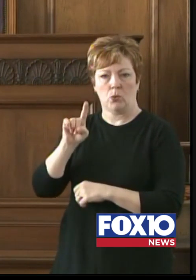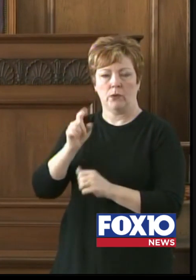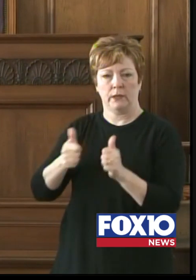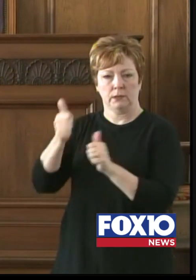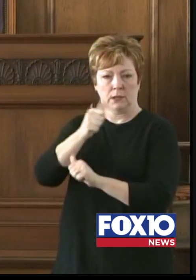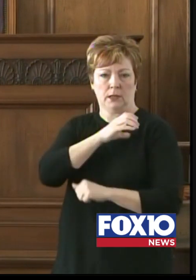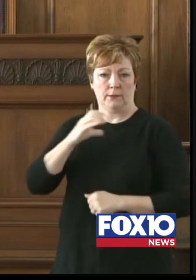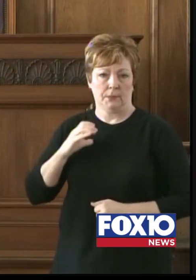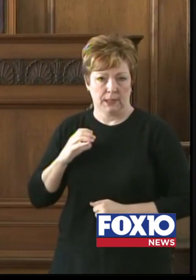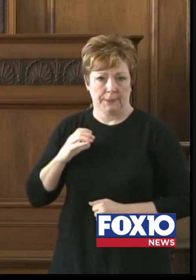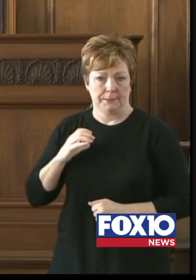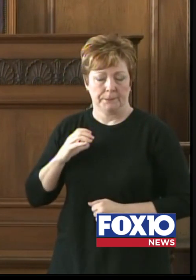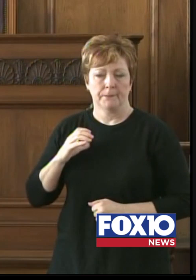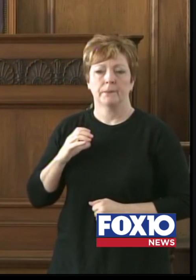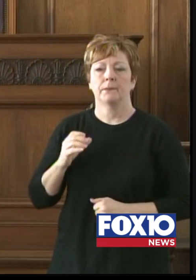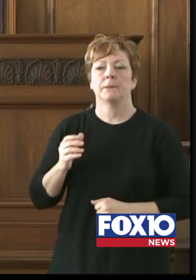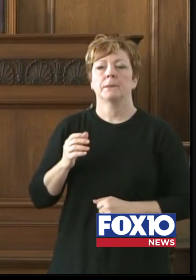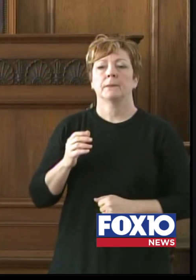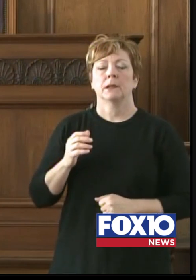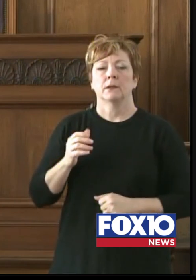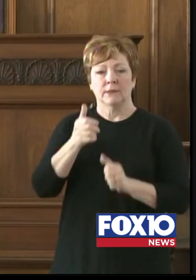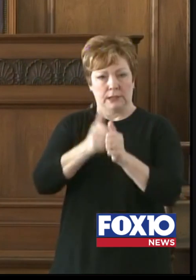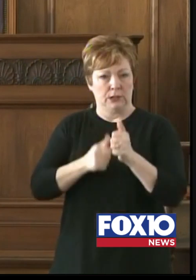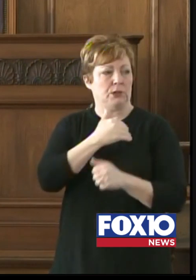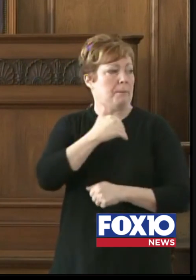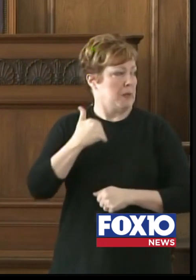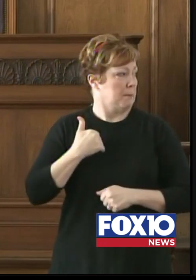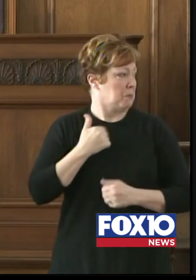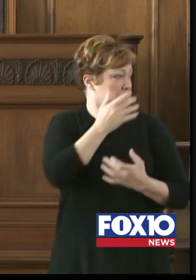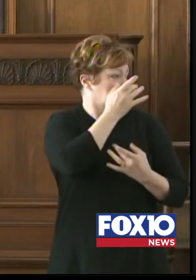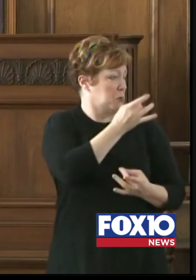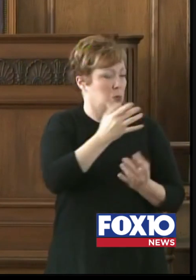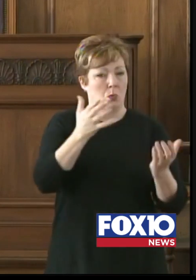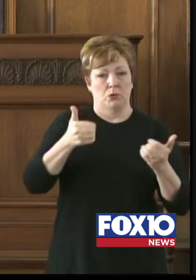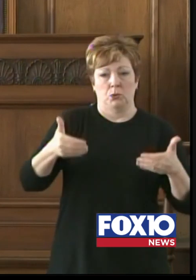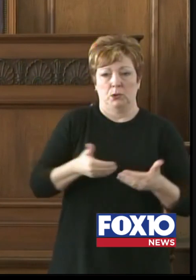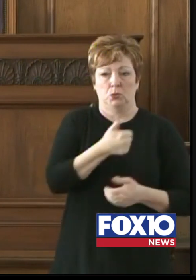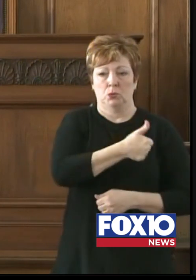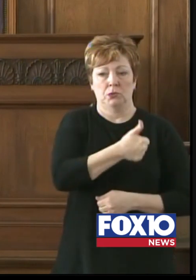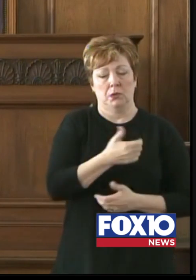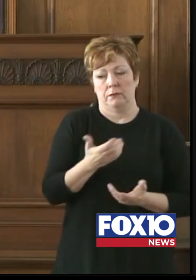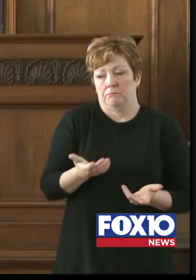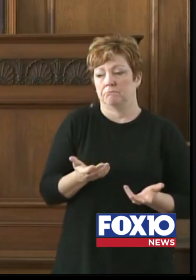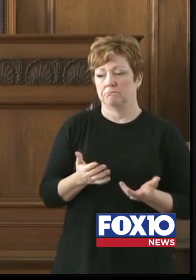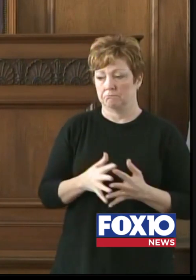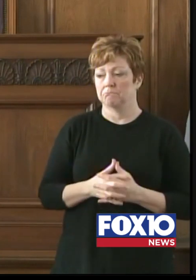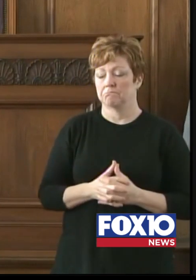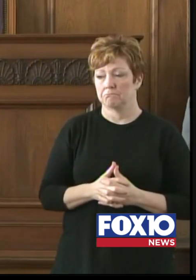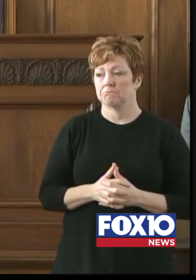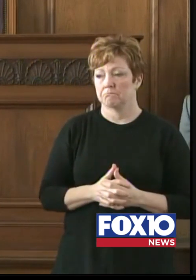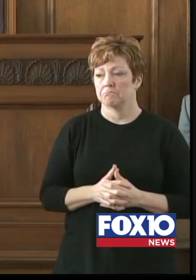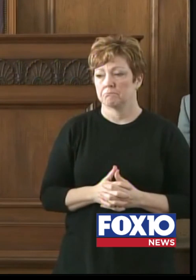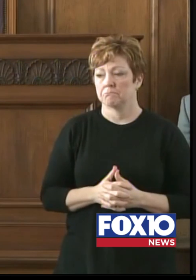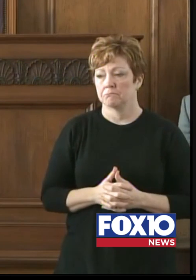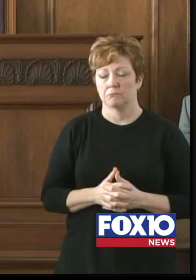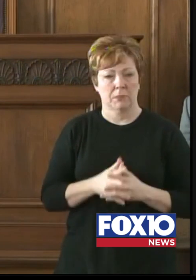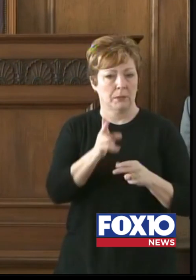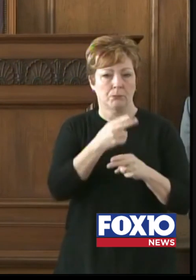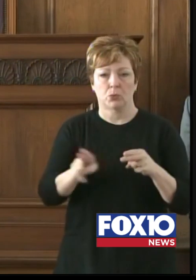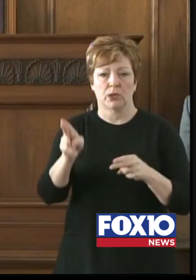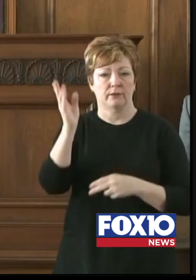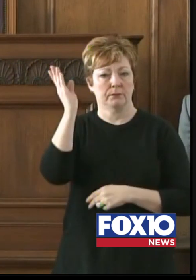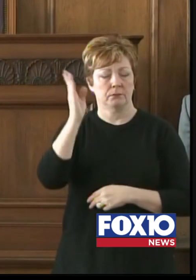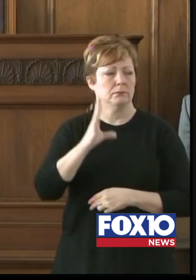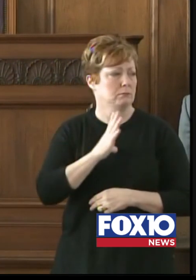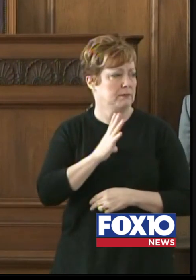committee, and if each member is interested and would like to introduce themselves and make a brief remark, then